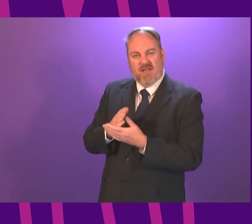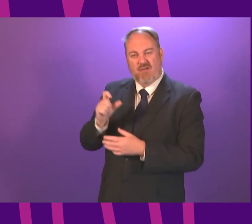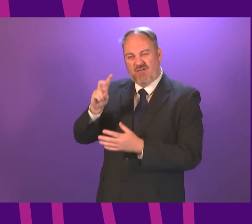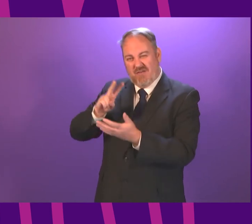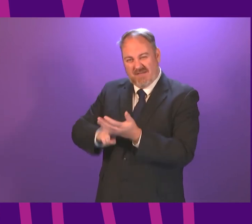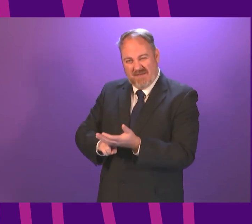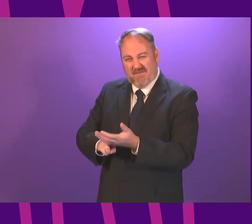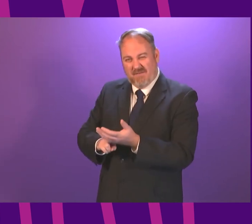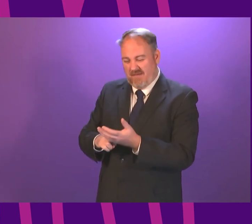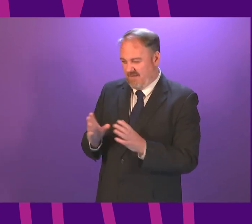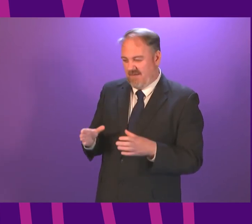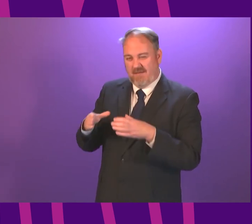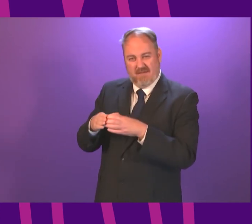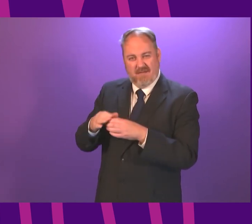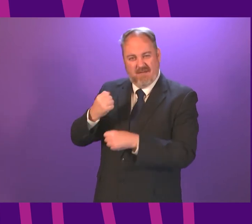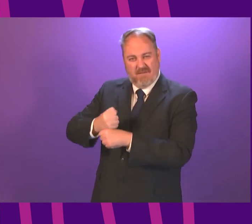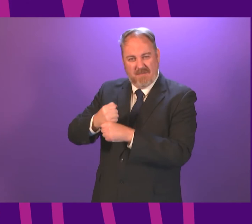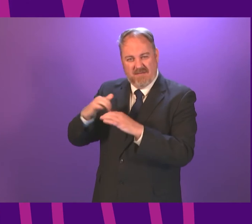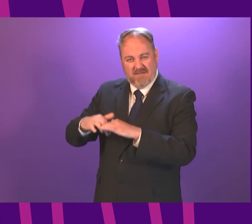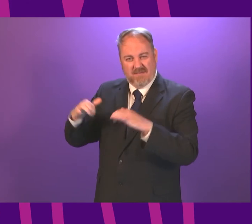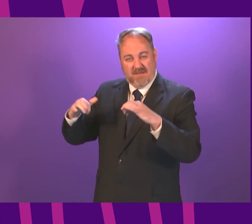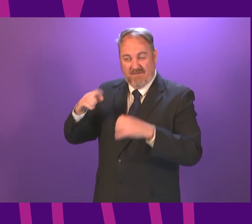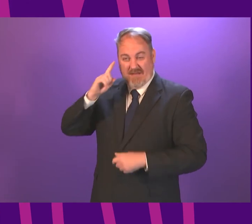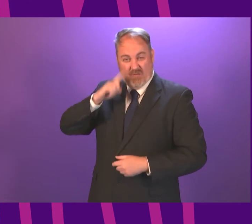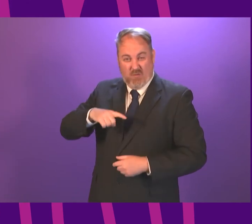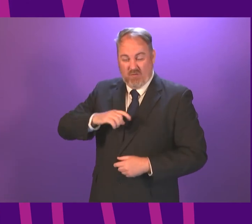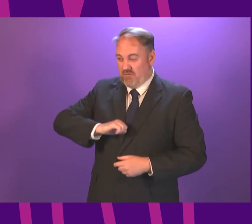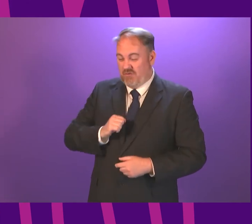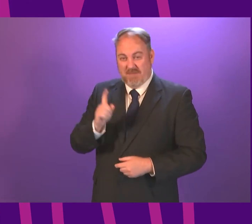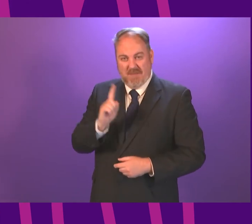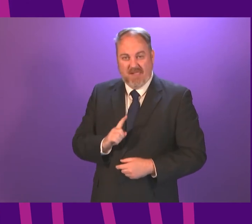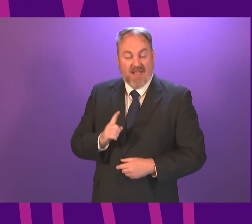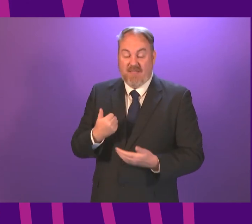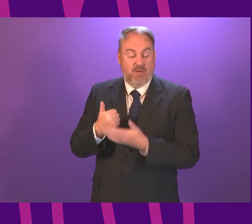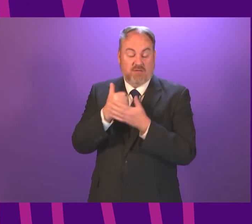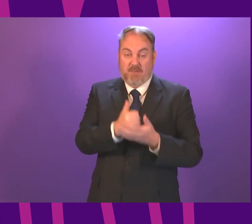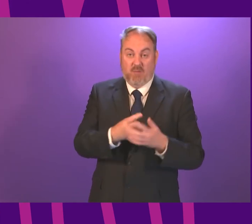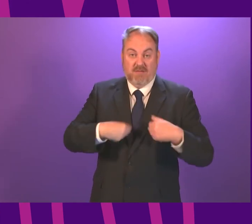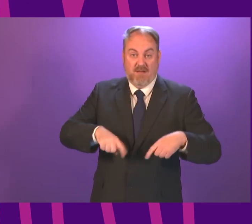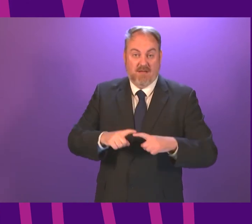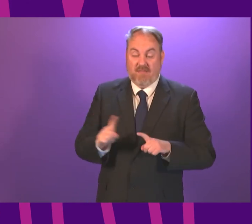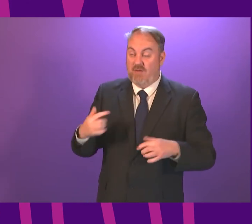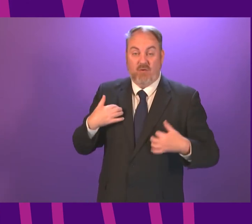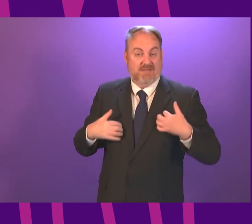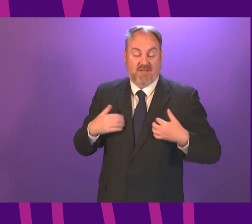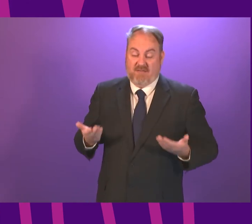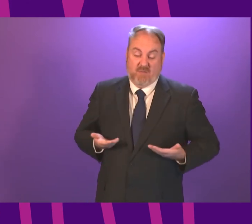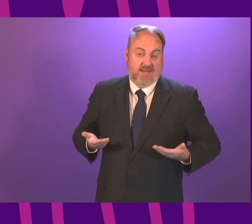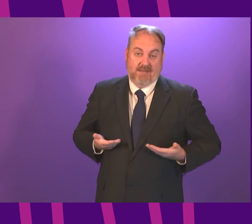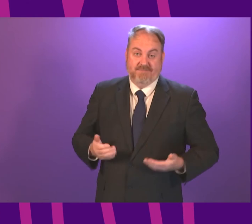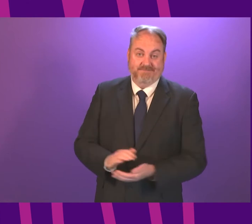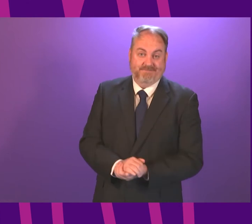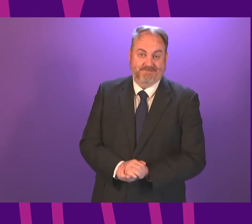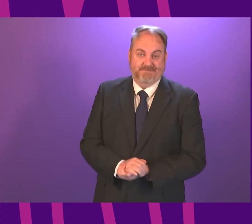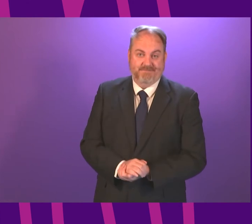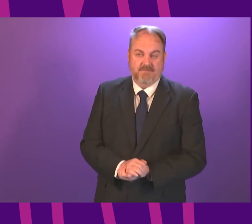wishes of people who live here, but fundamentally against the interests of people who live here. Jim Fairley. I'd like to thank